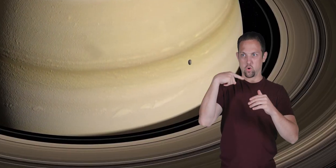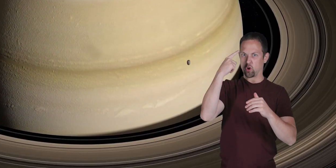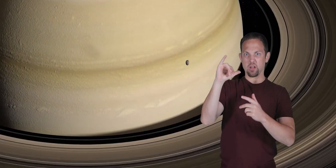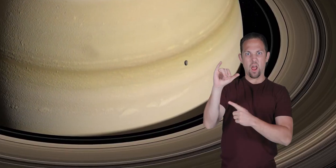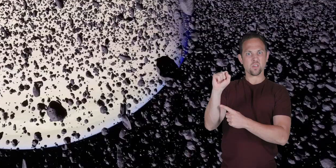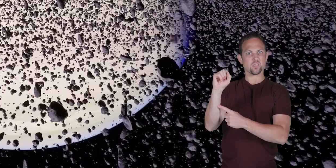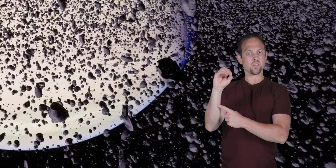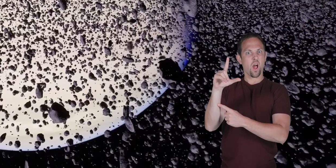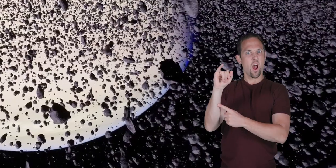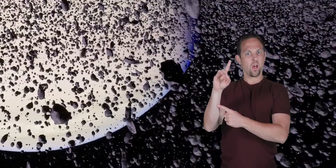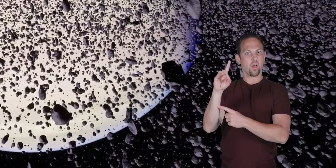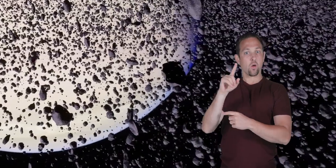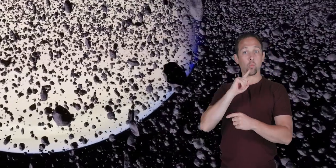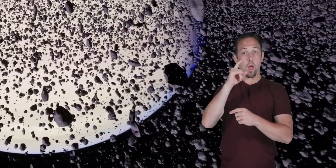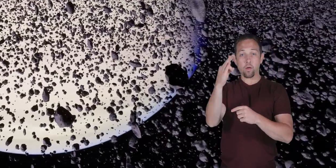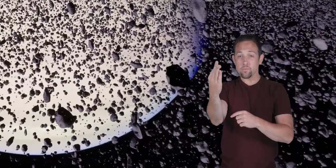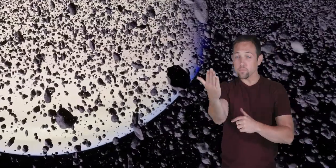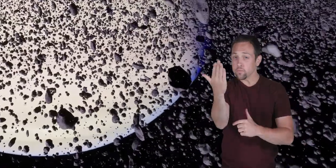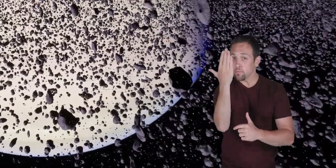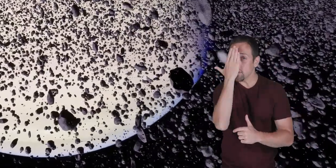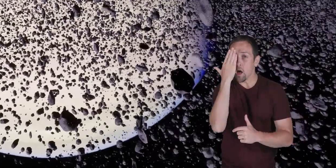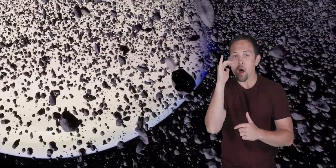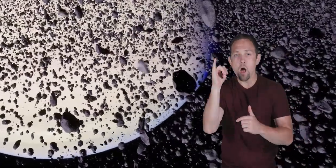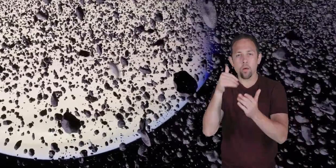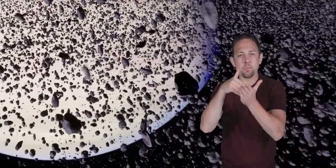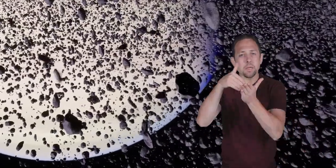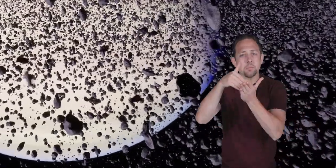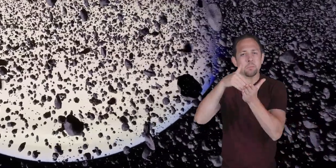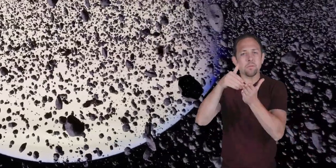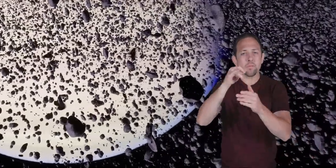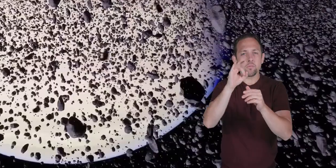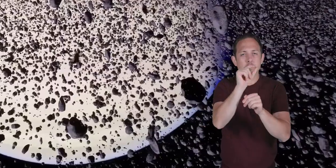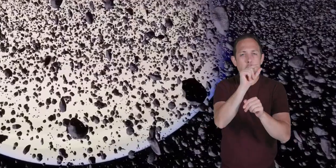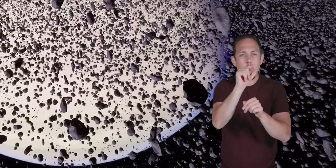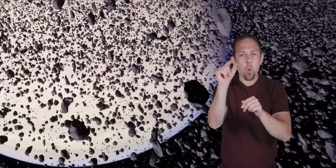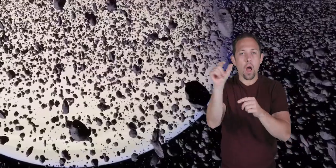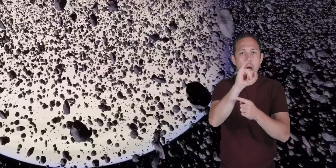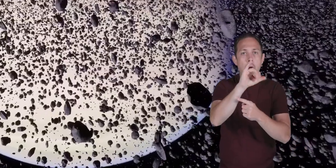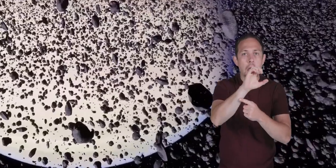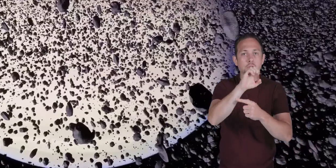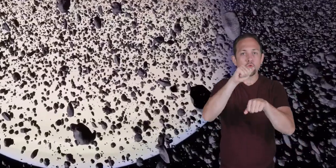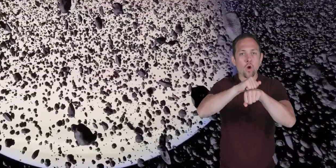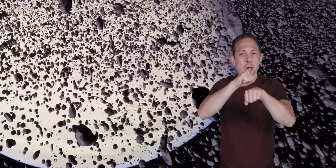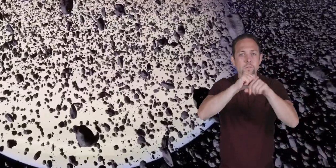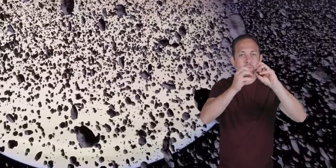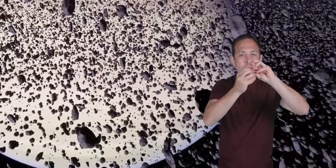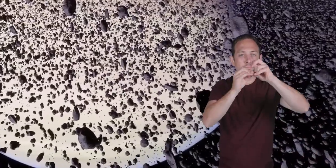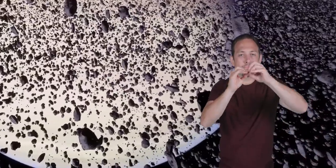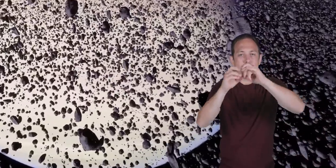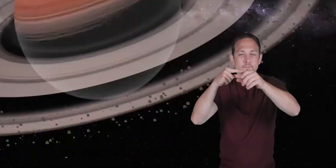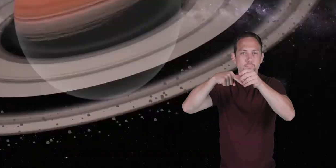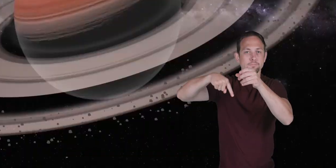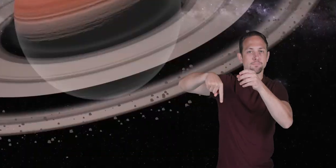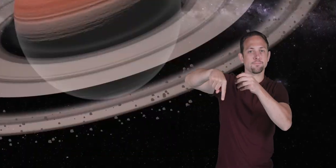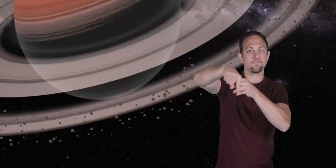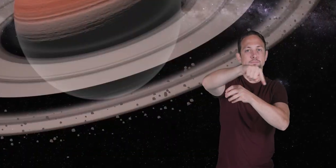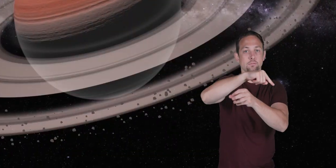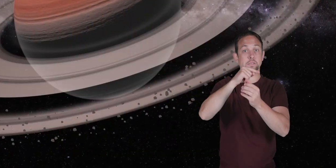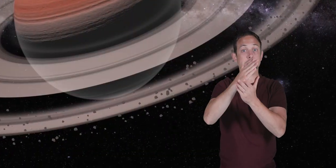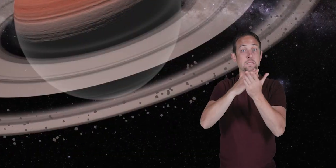they are actually made up of billions of small pieces of ice and rock some pieces are as